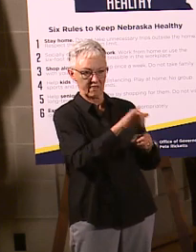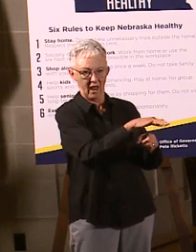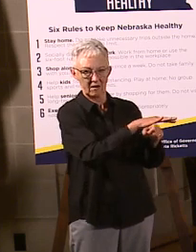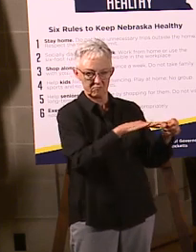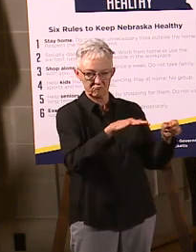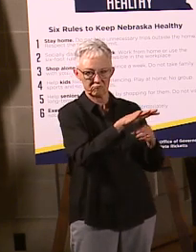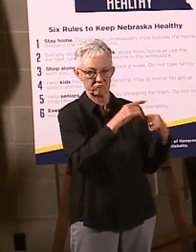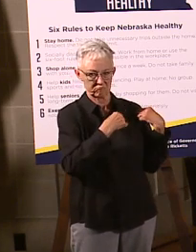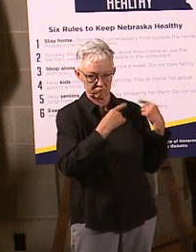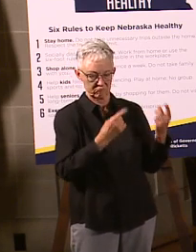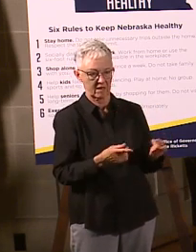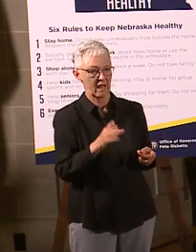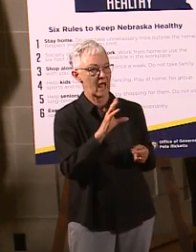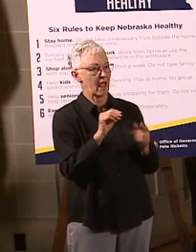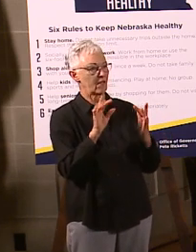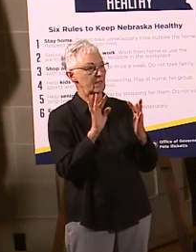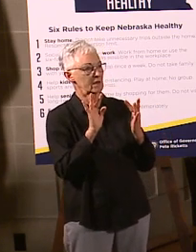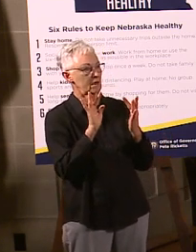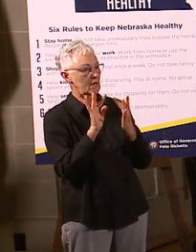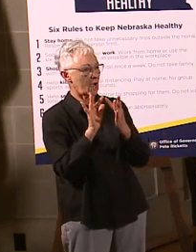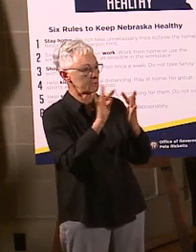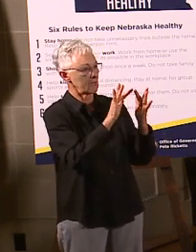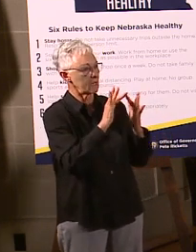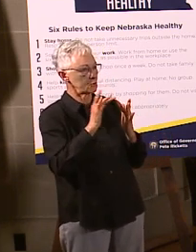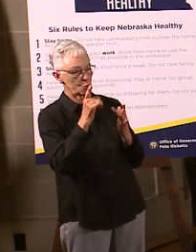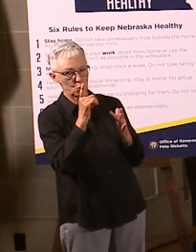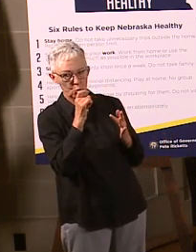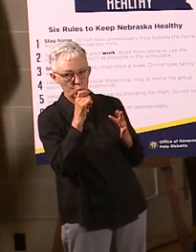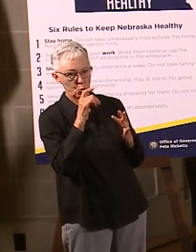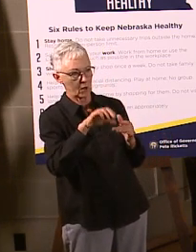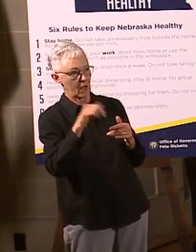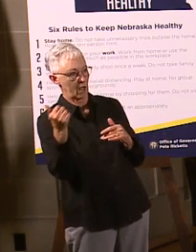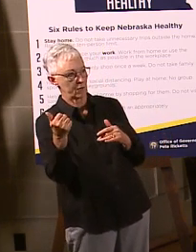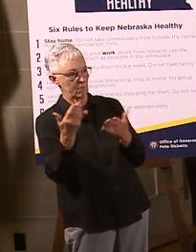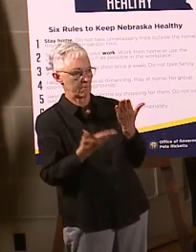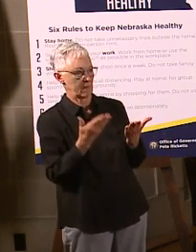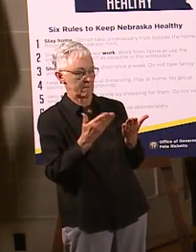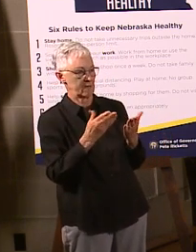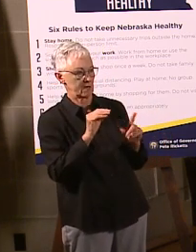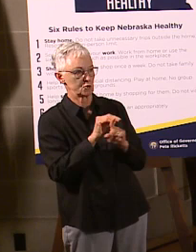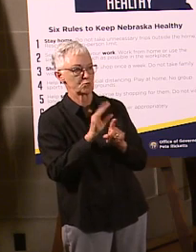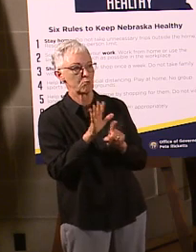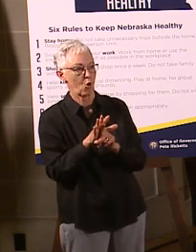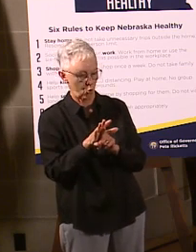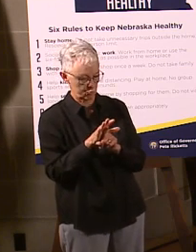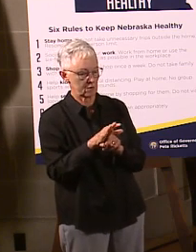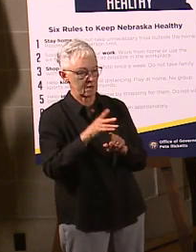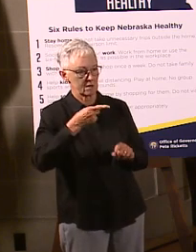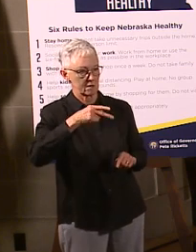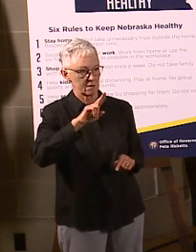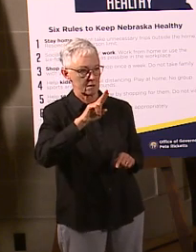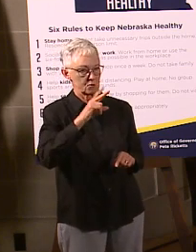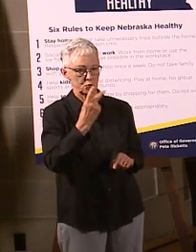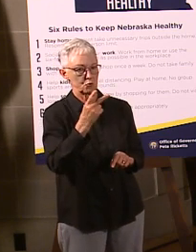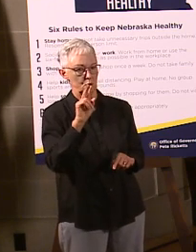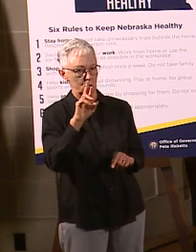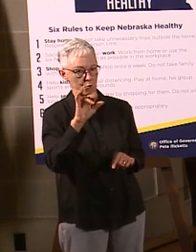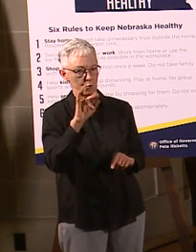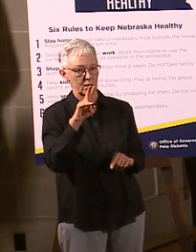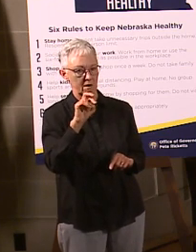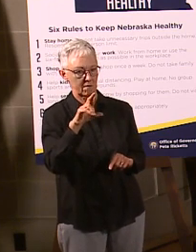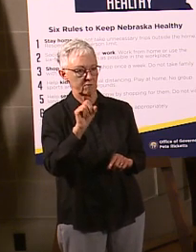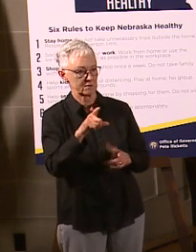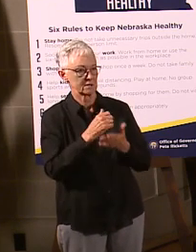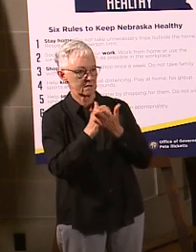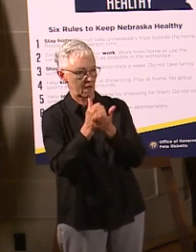contact tracing, the teams we're standing up at the state have been deployed to be able to help out Two Rivers Public Health Department to be able to do their contact tracing.